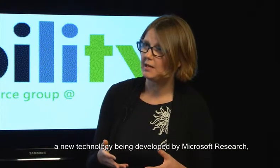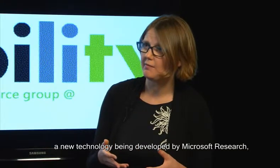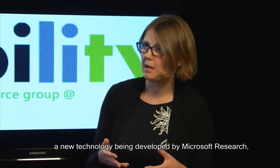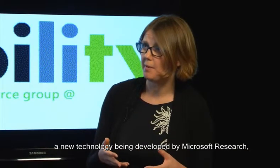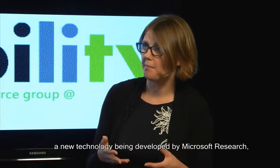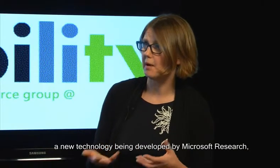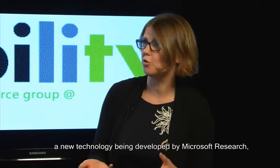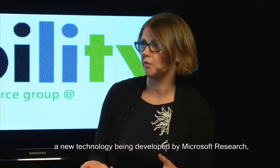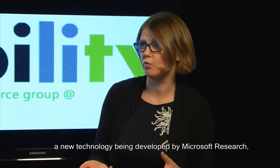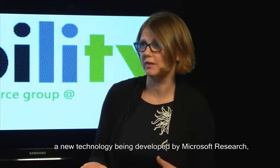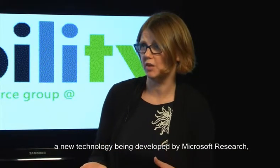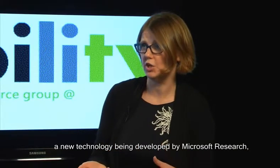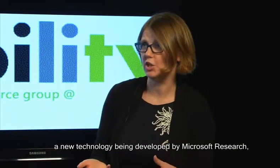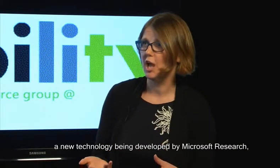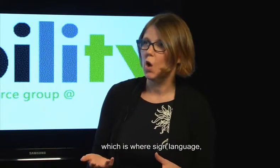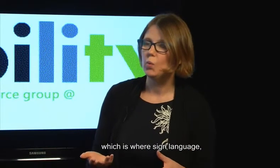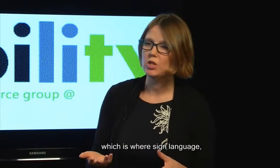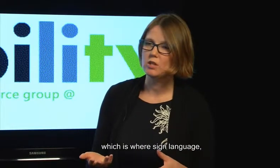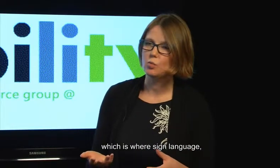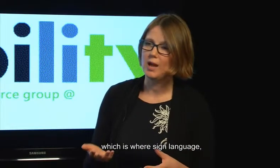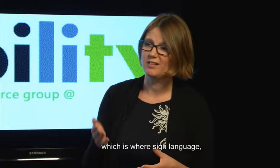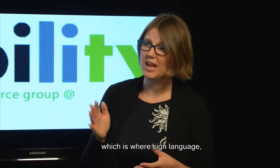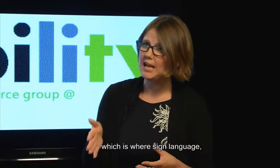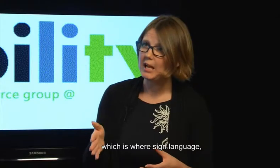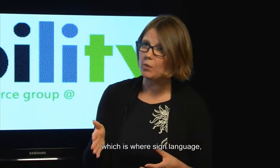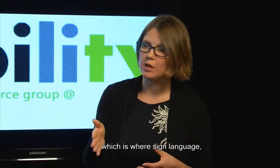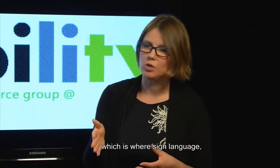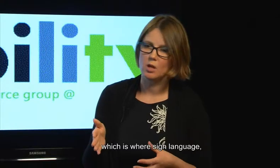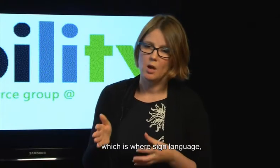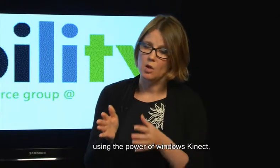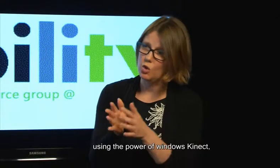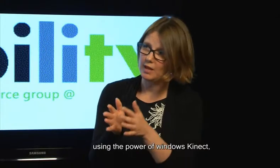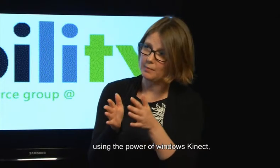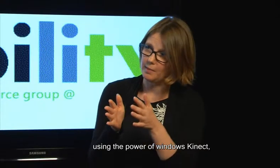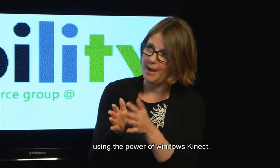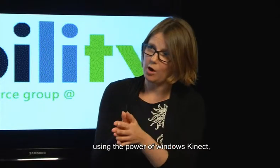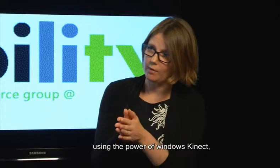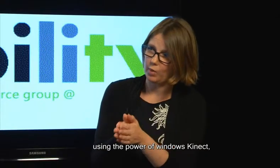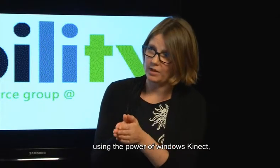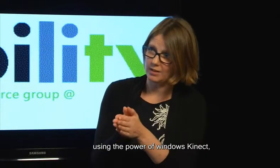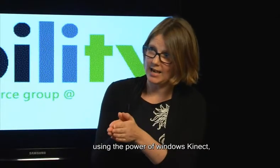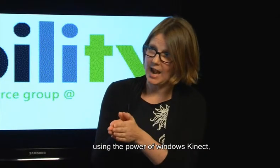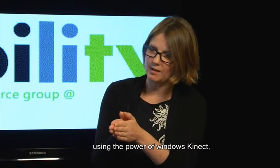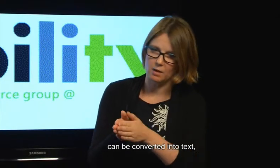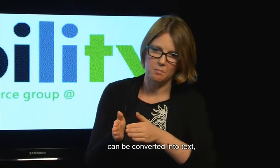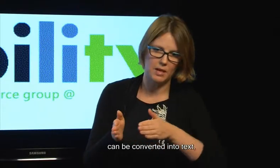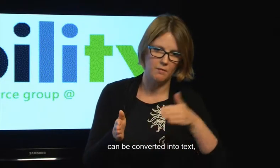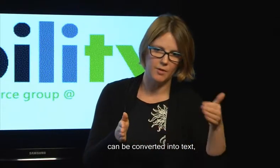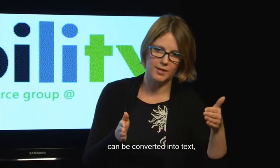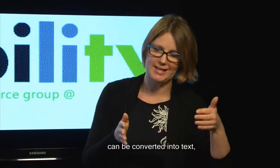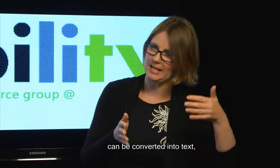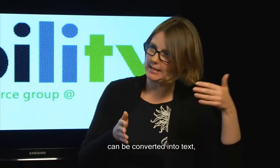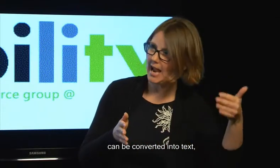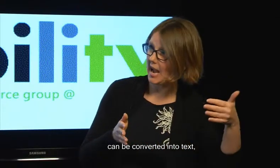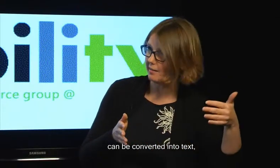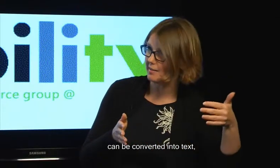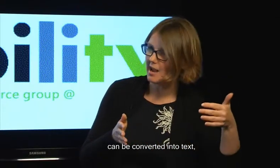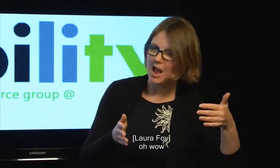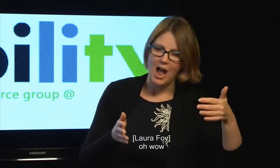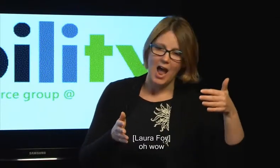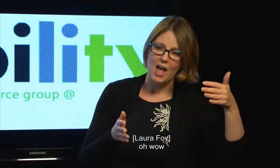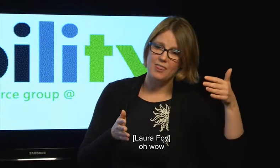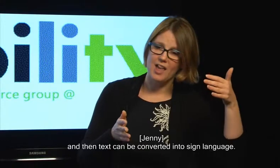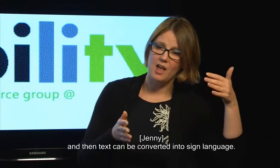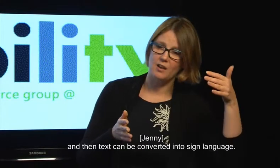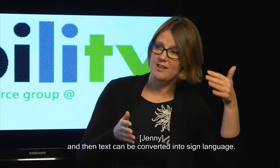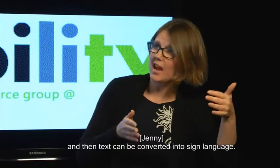technology being developed by Microsoft research which is where sign language using the power of Windows Connect can be converted into text